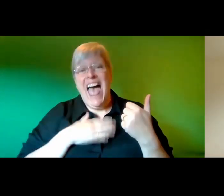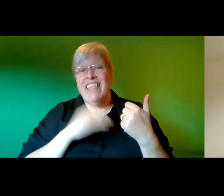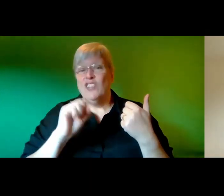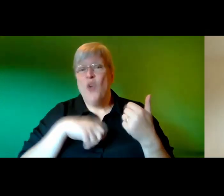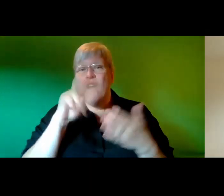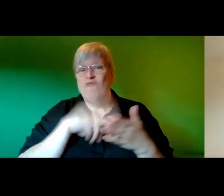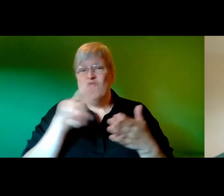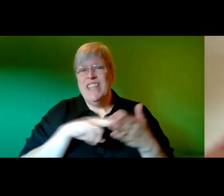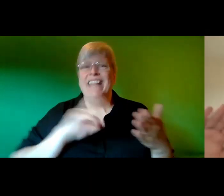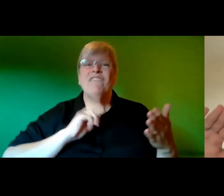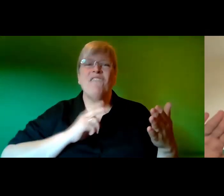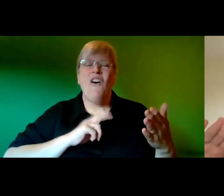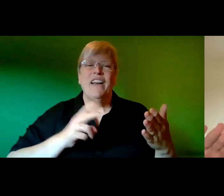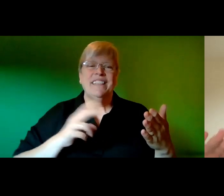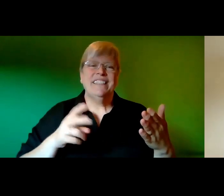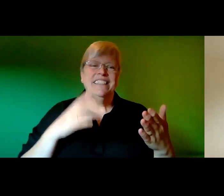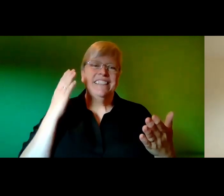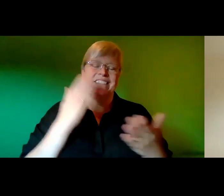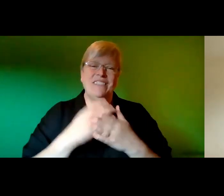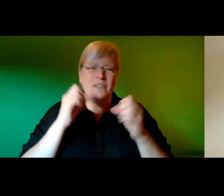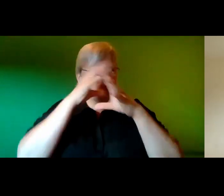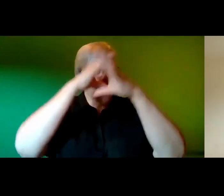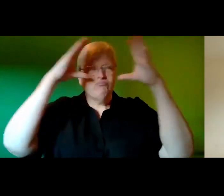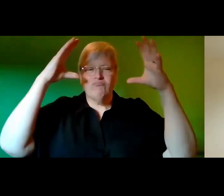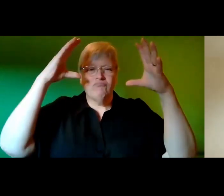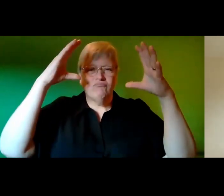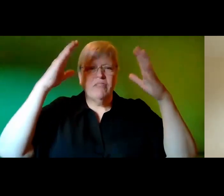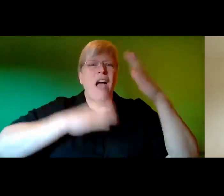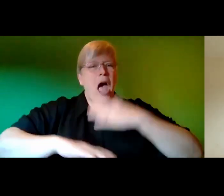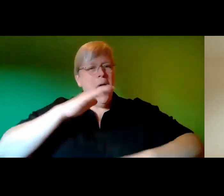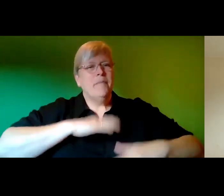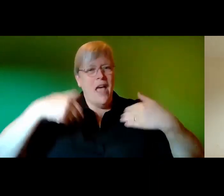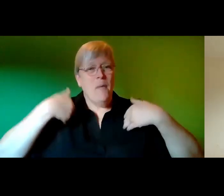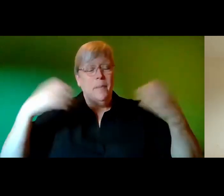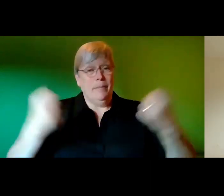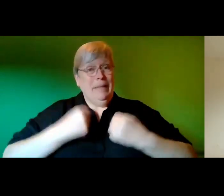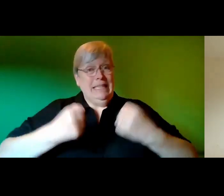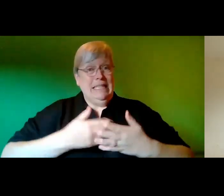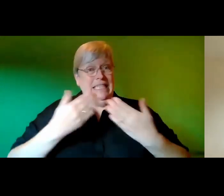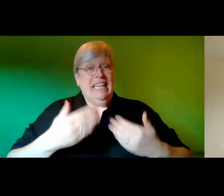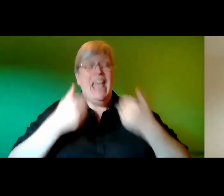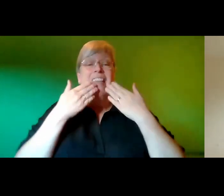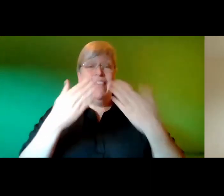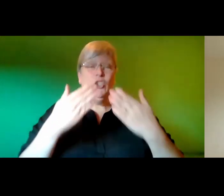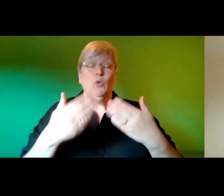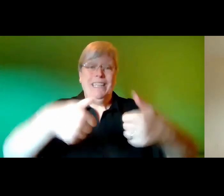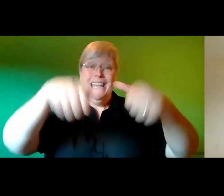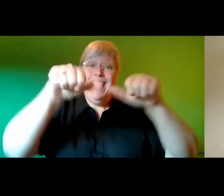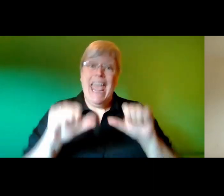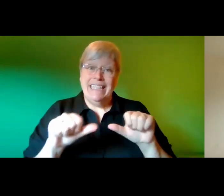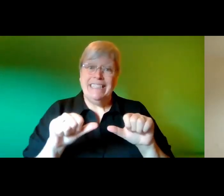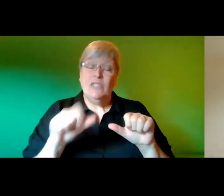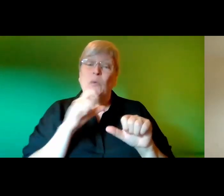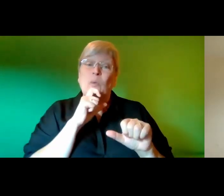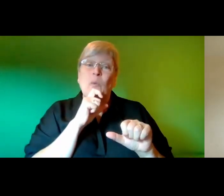and it's calmed me straight down after a hectic day so thank you very much for sharing your work with us so next we have um